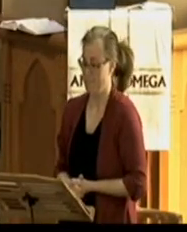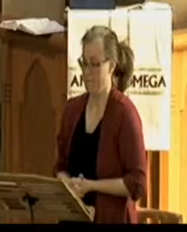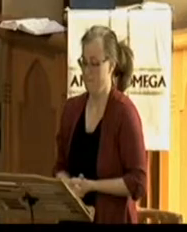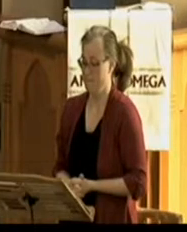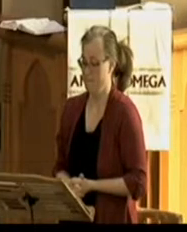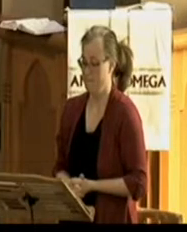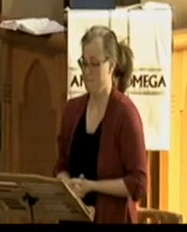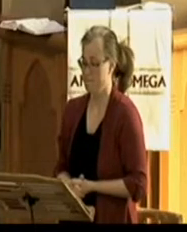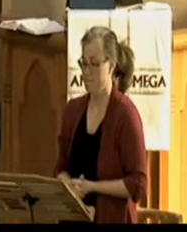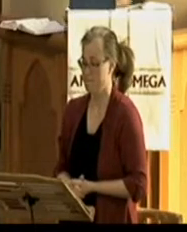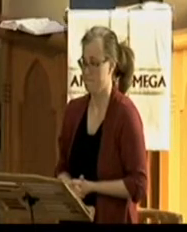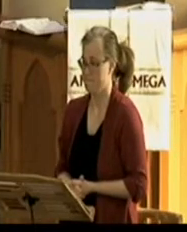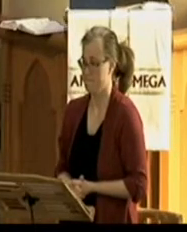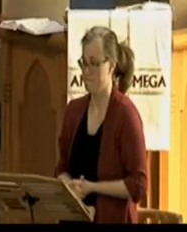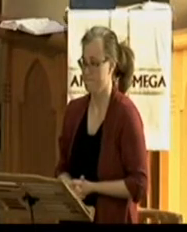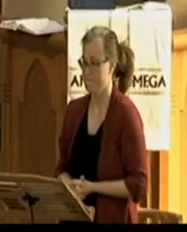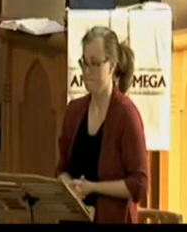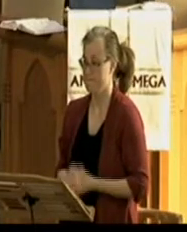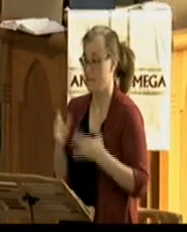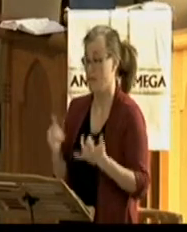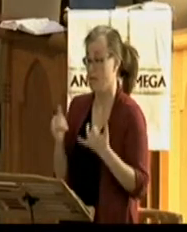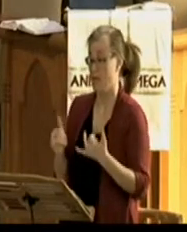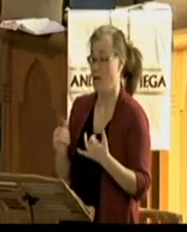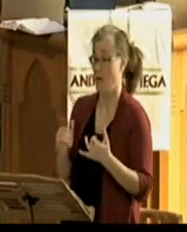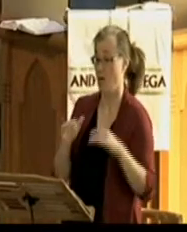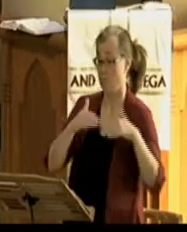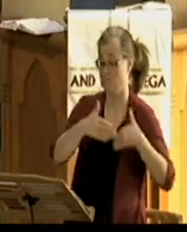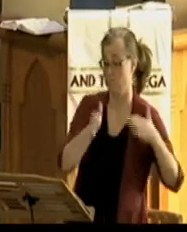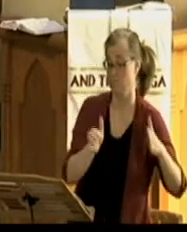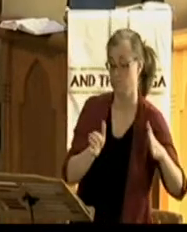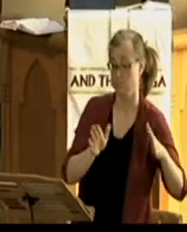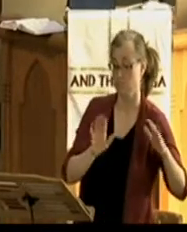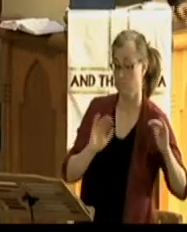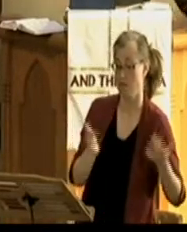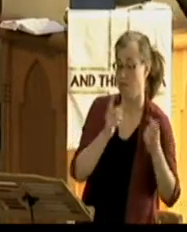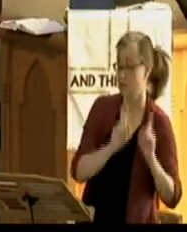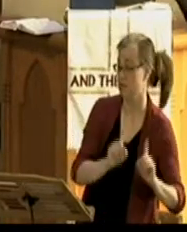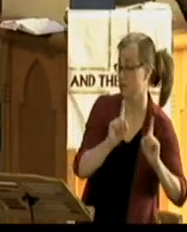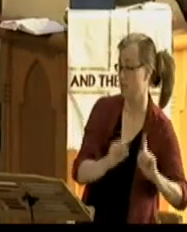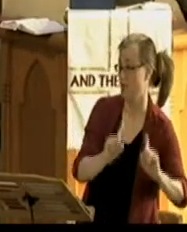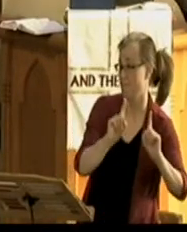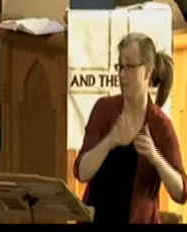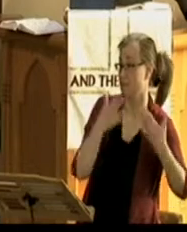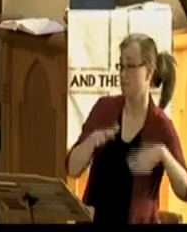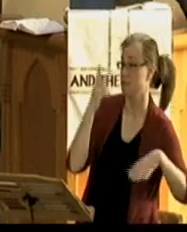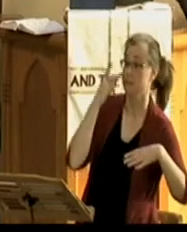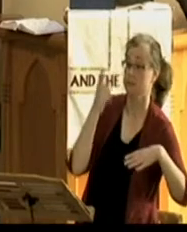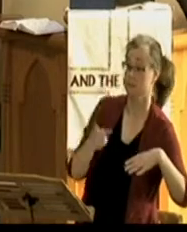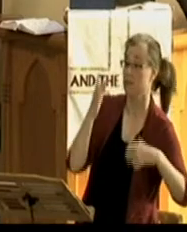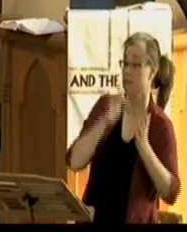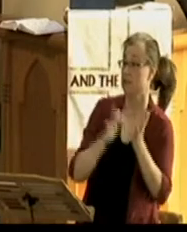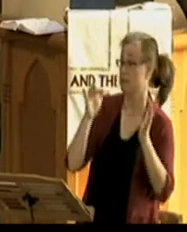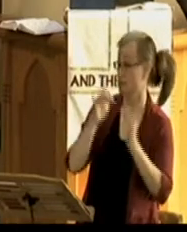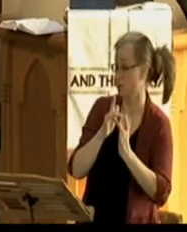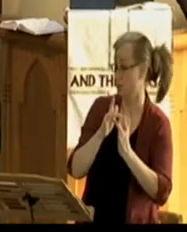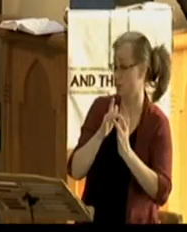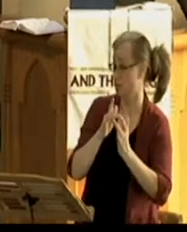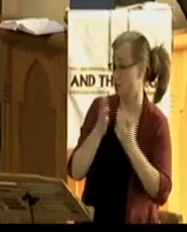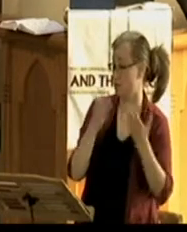Lord, what does Thomas say? We see this in our text this morning. Unless I see in his hands the prints of the